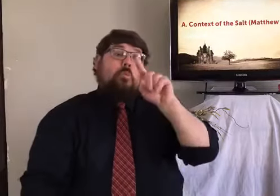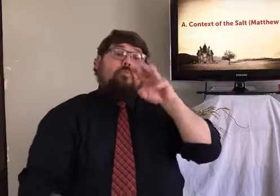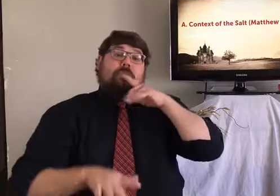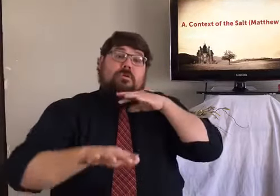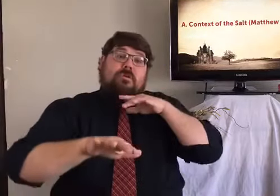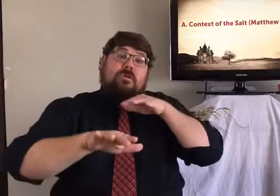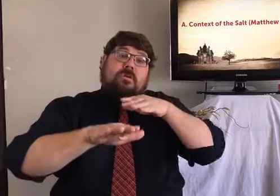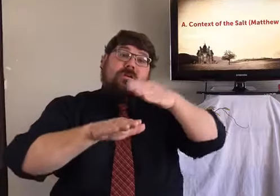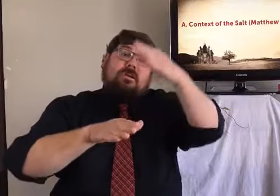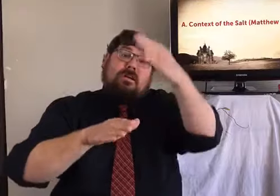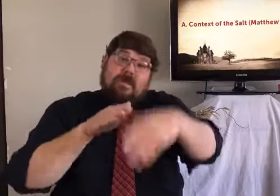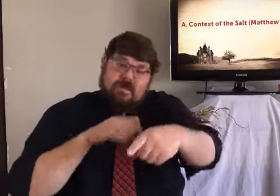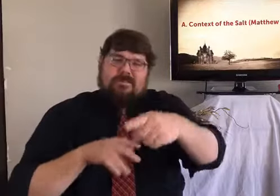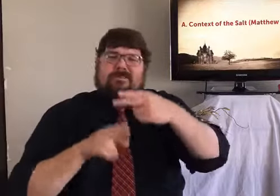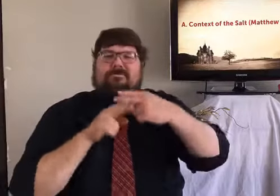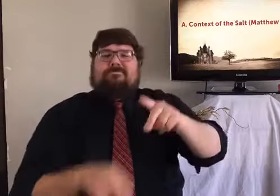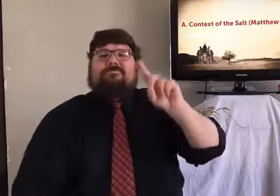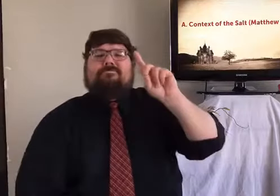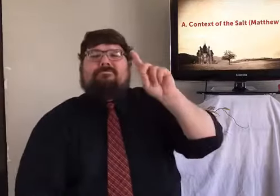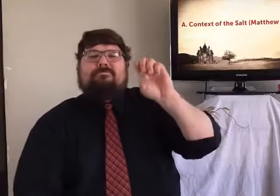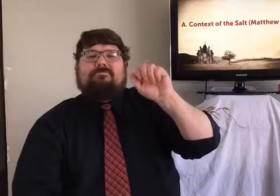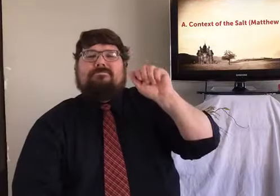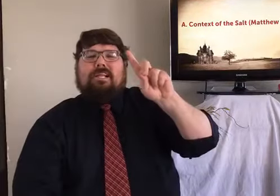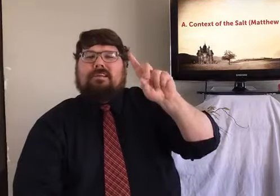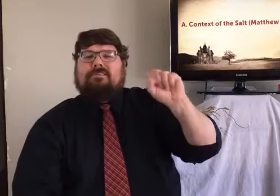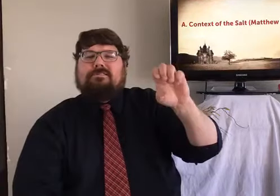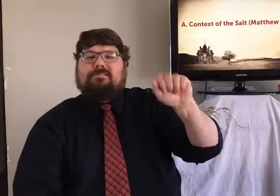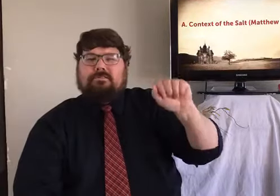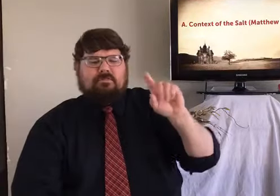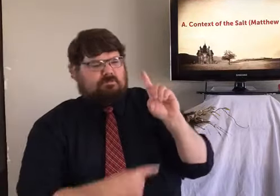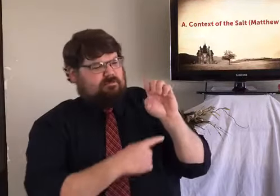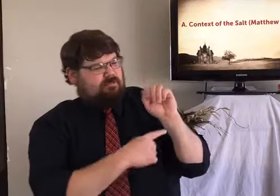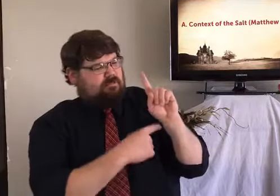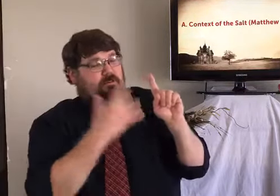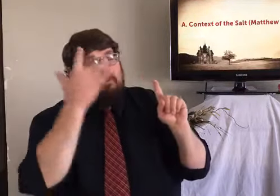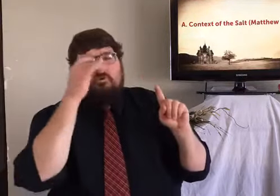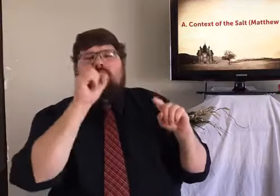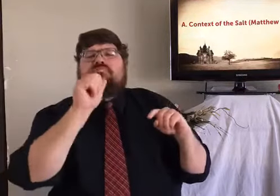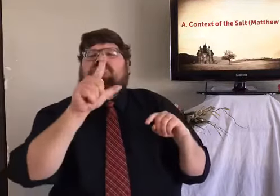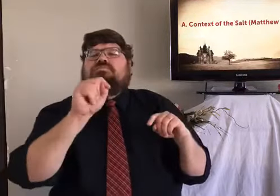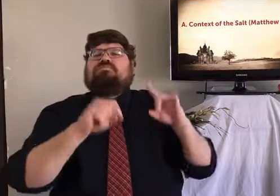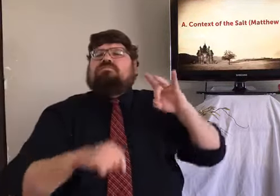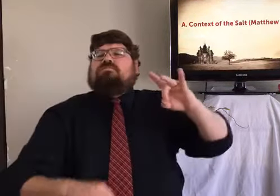The Jordan River flows from various hills and mountains and comes down into